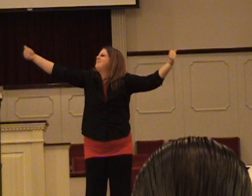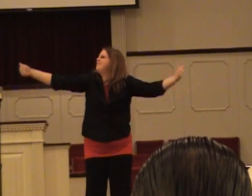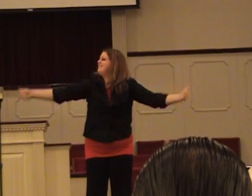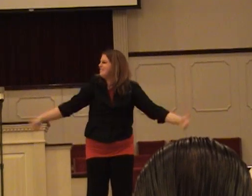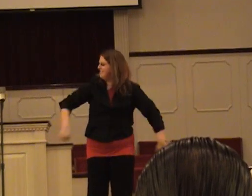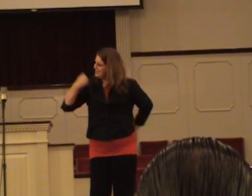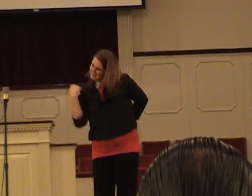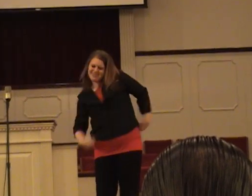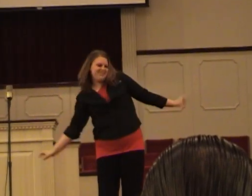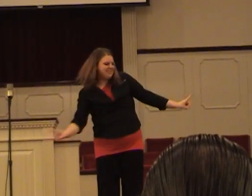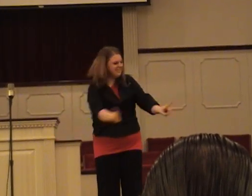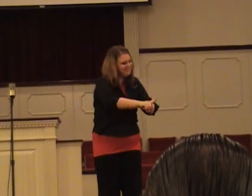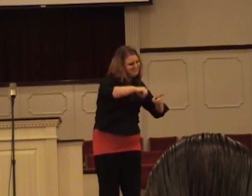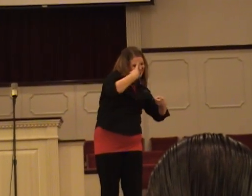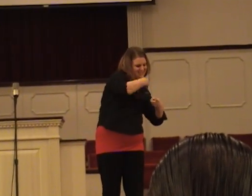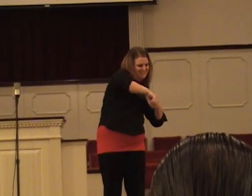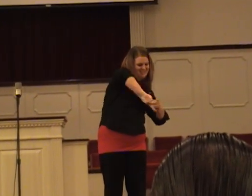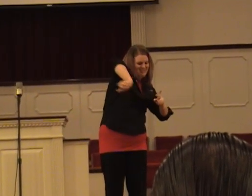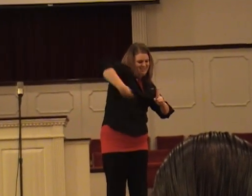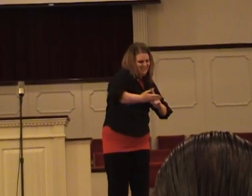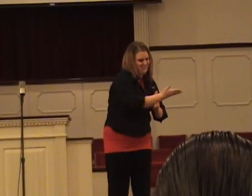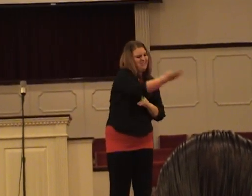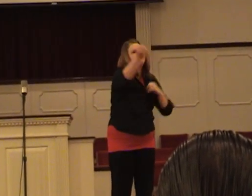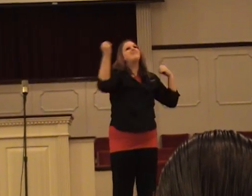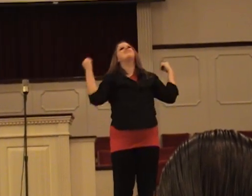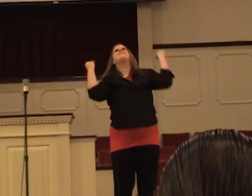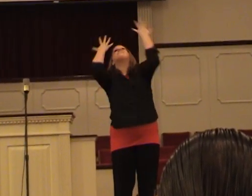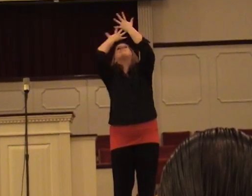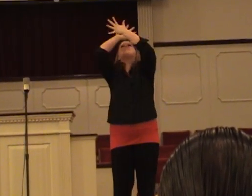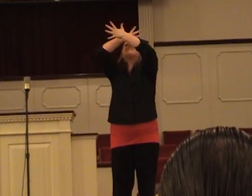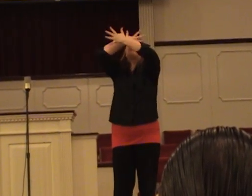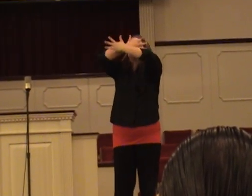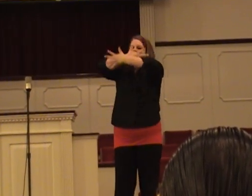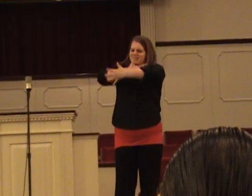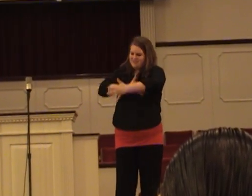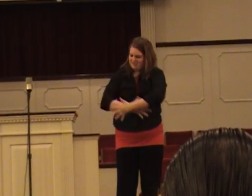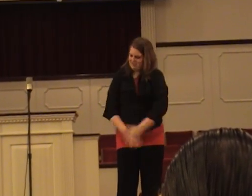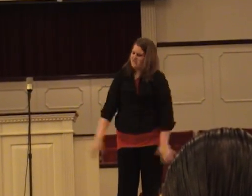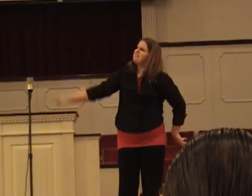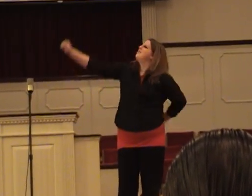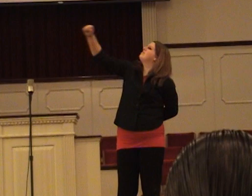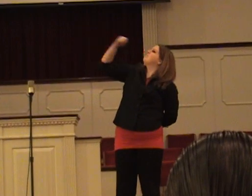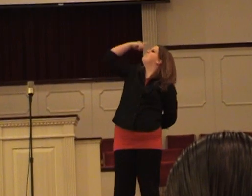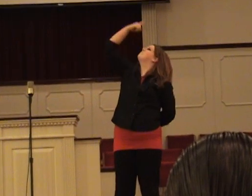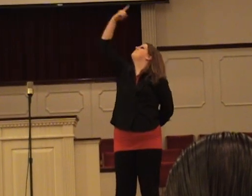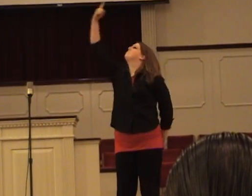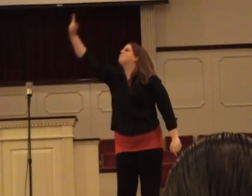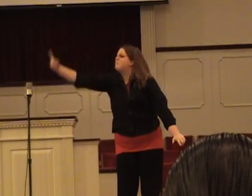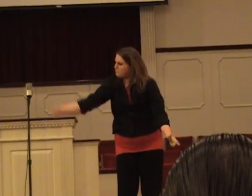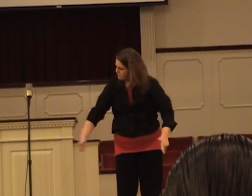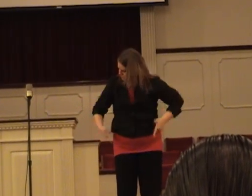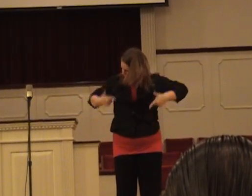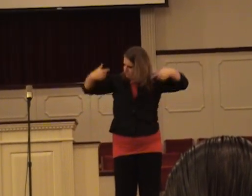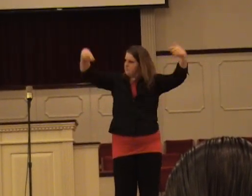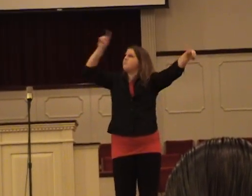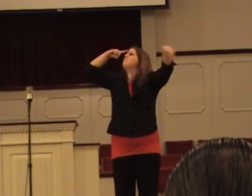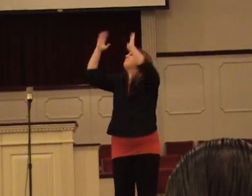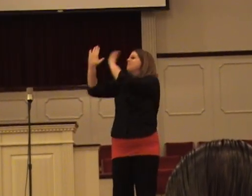And it cuts like a sword through the darkness With a message of light to the